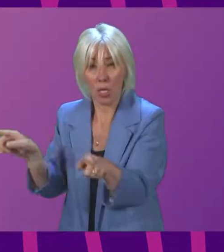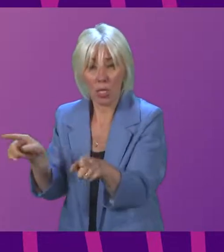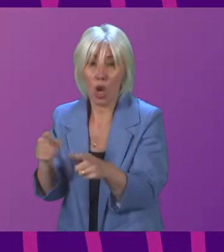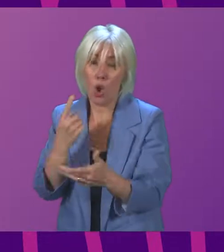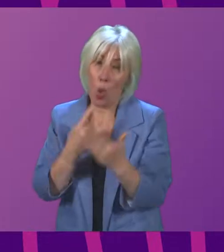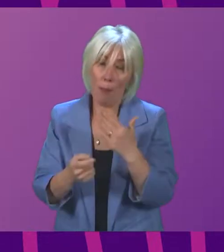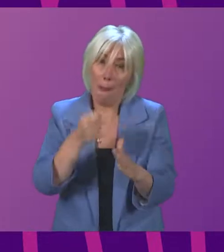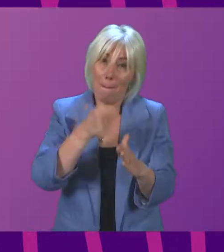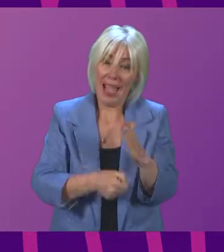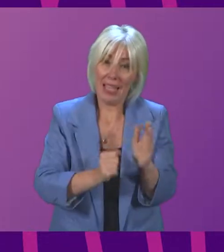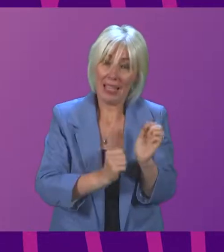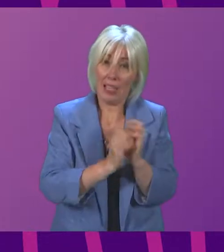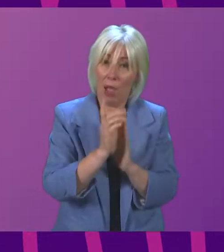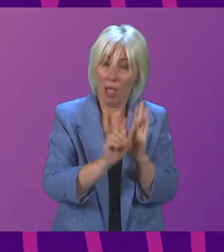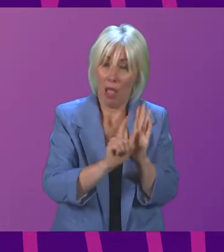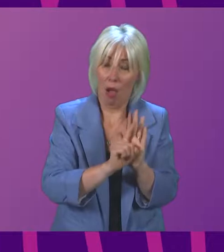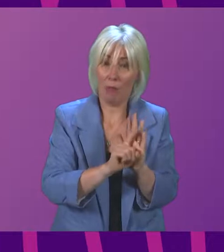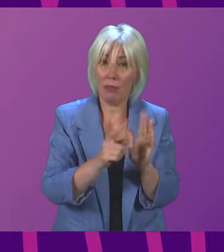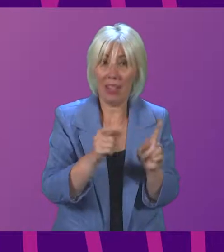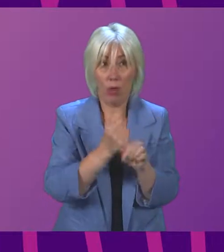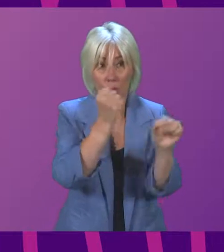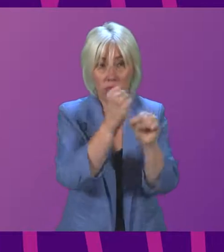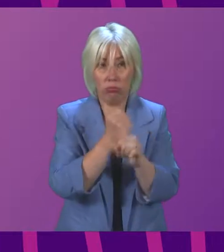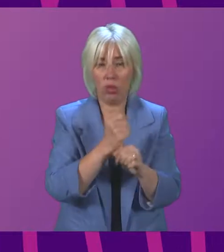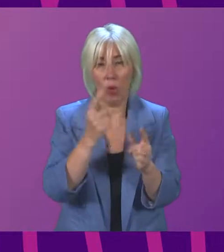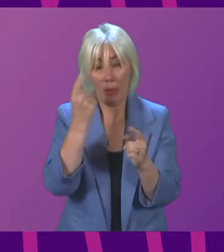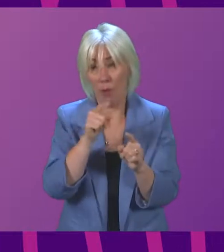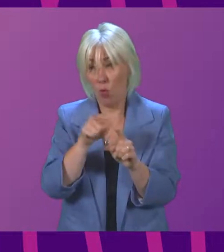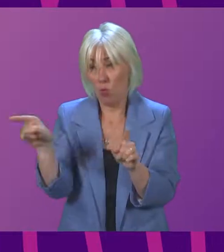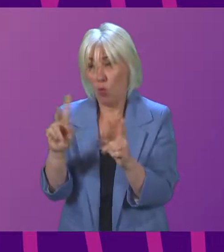the devices and having them installed. Cabinet Secretary.